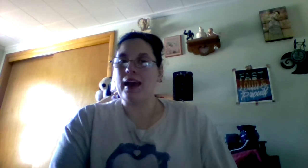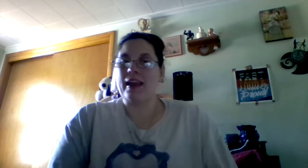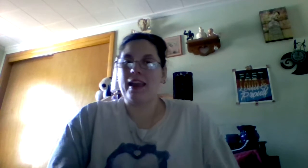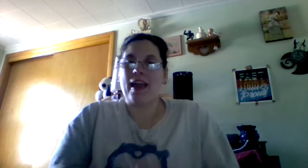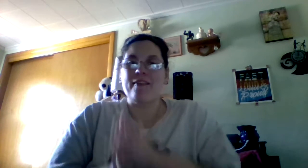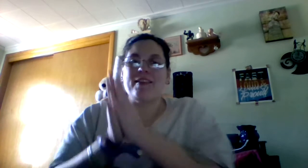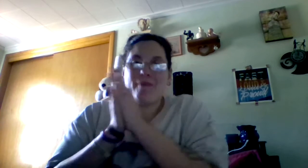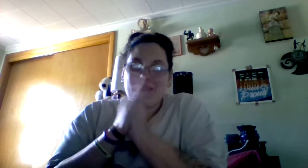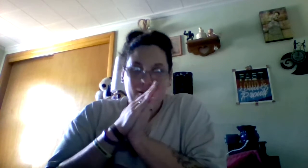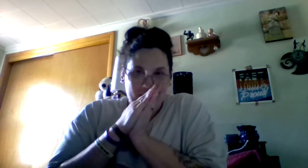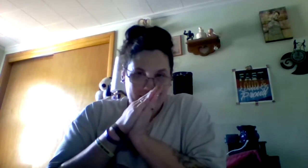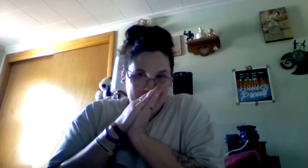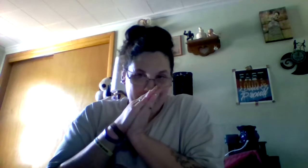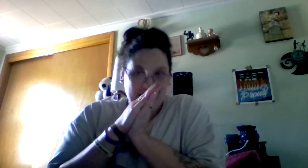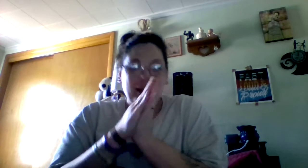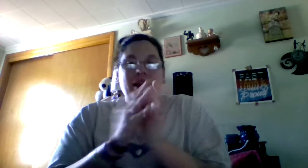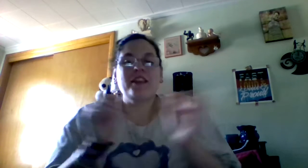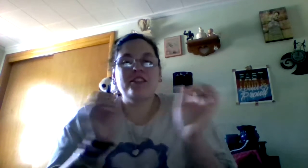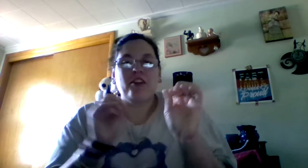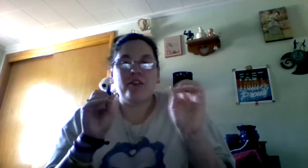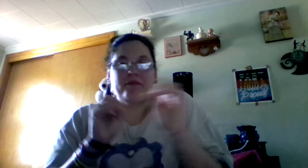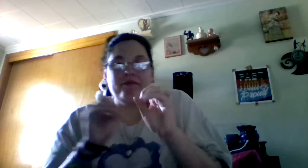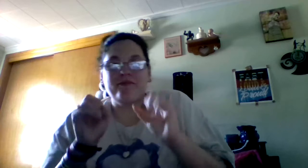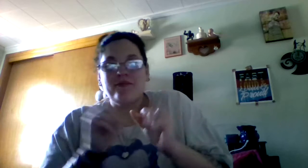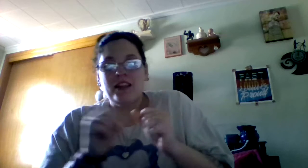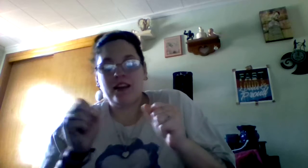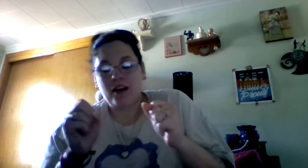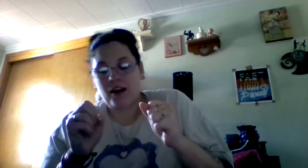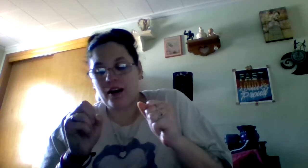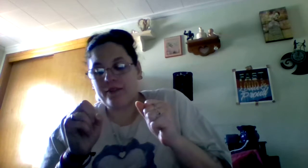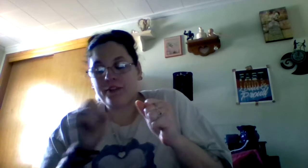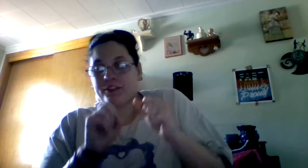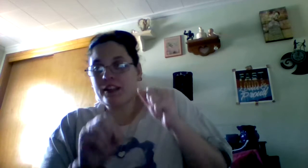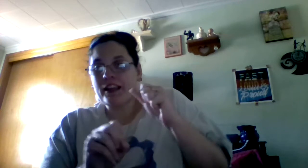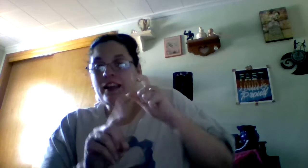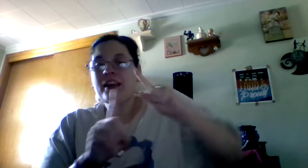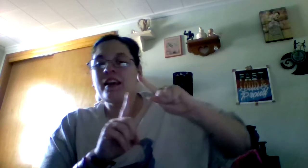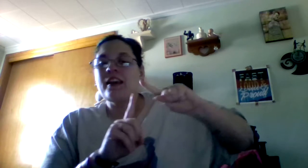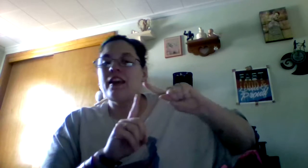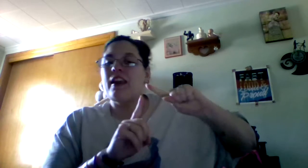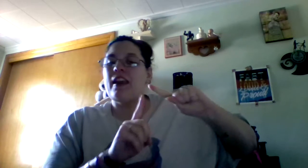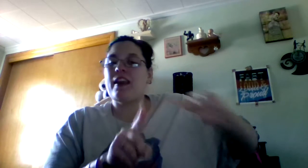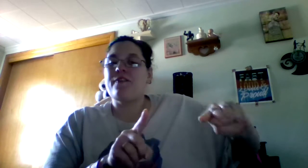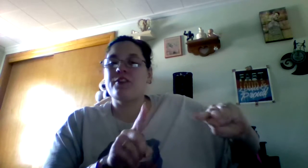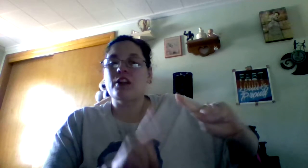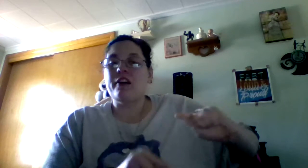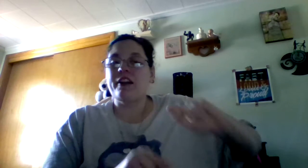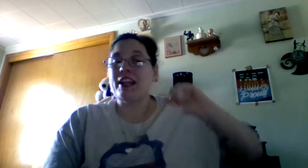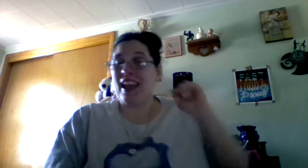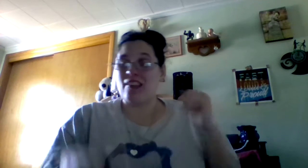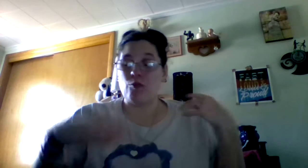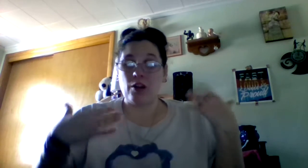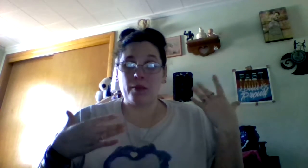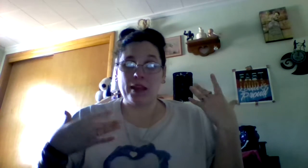I had some news. So, uh, first thing, if you're not ready and you want to be,